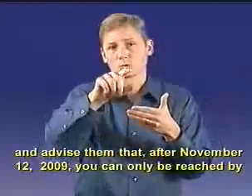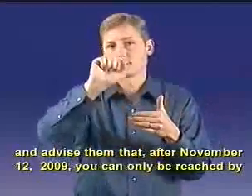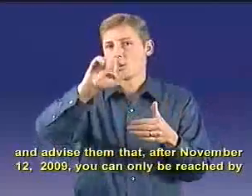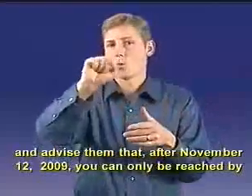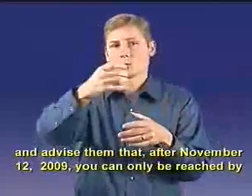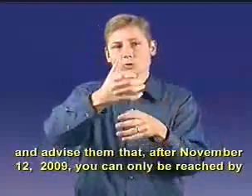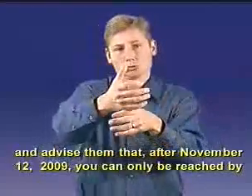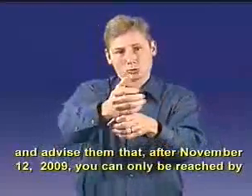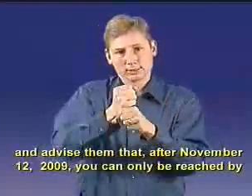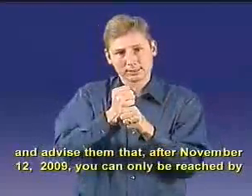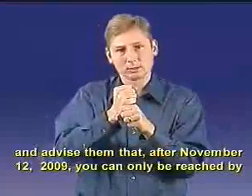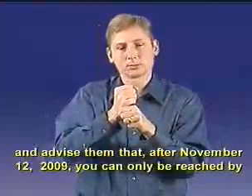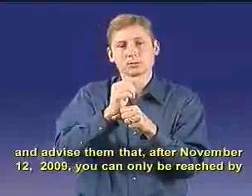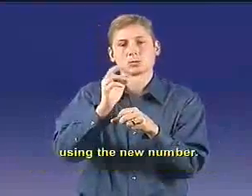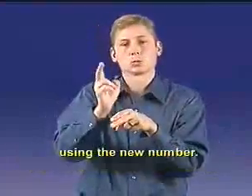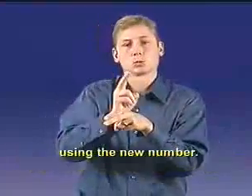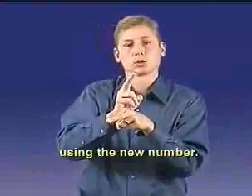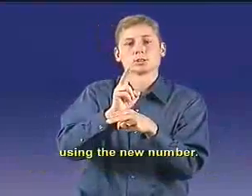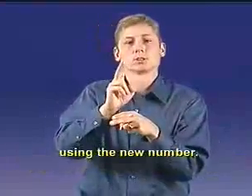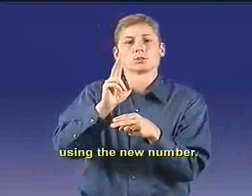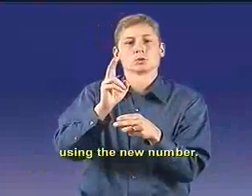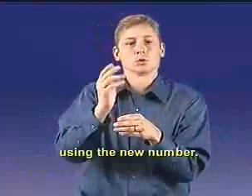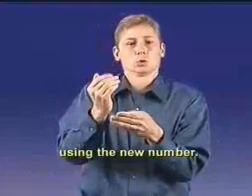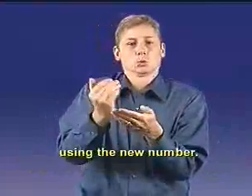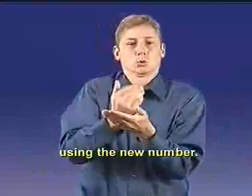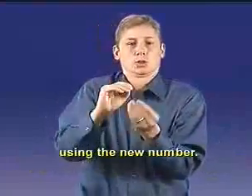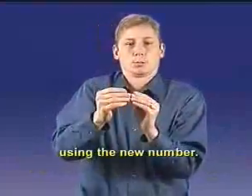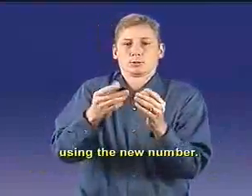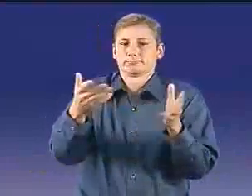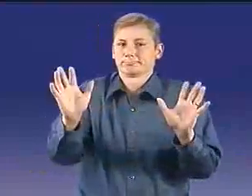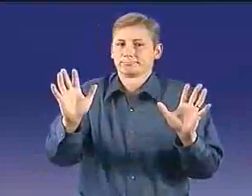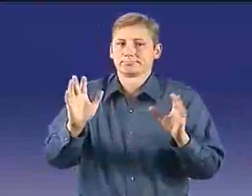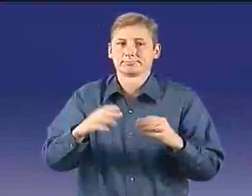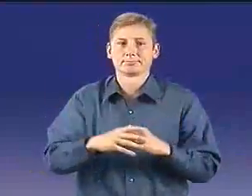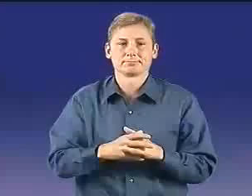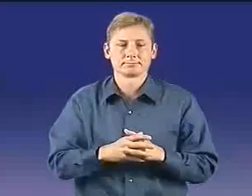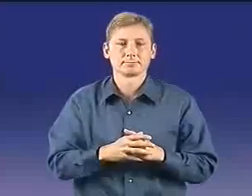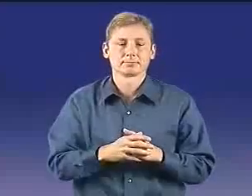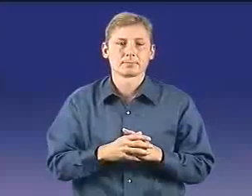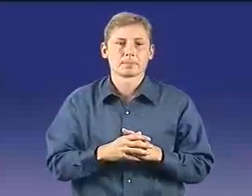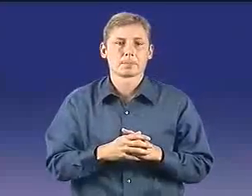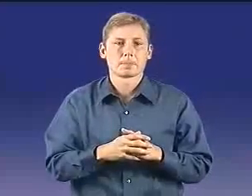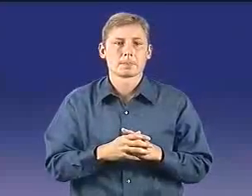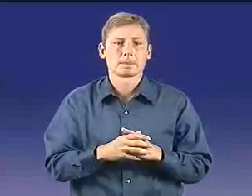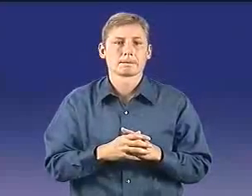after November 12, 2009, you can only be reached by using the new number.